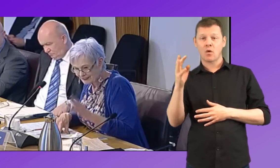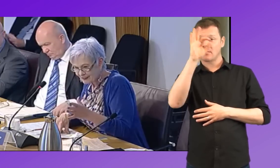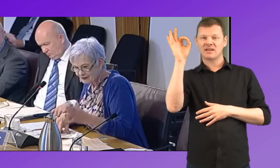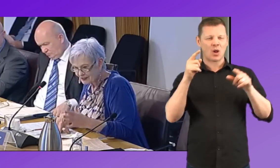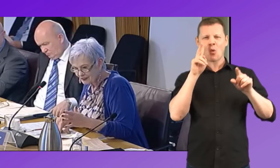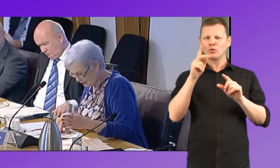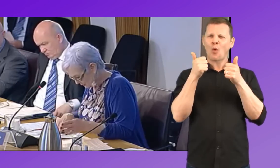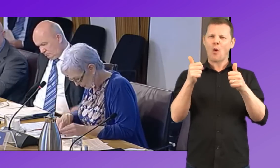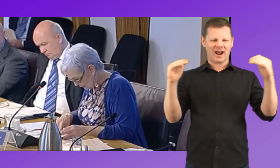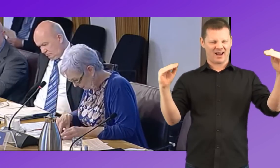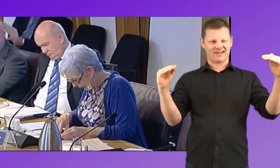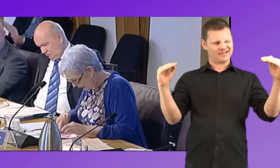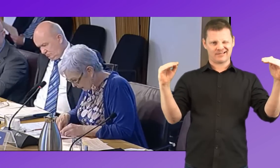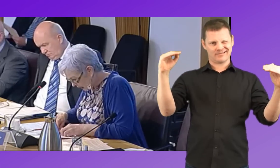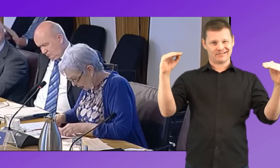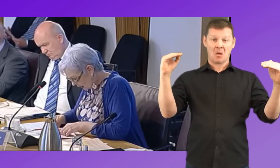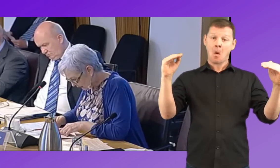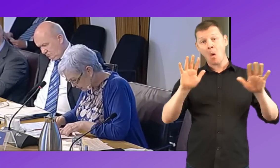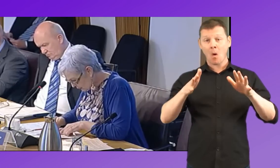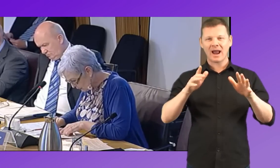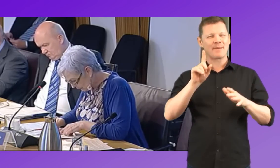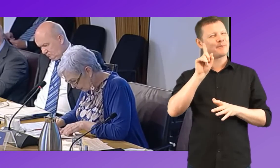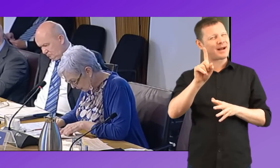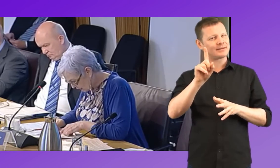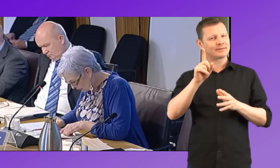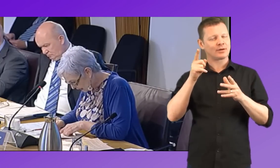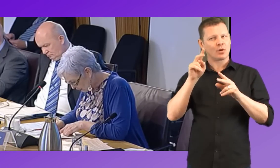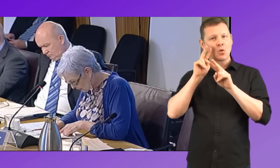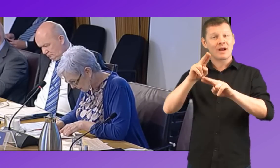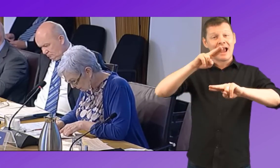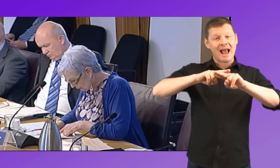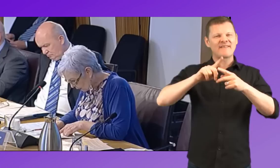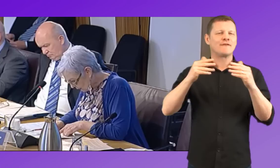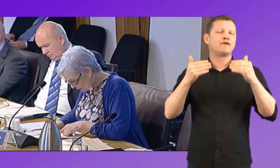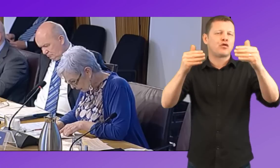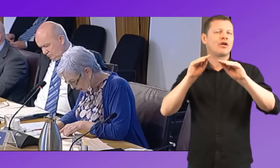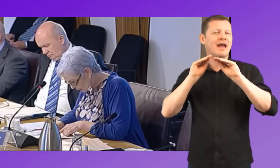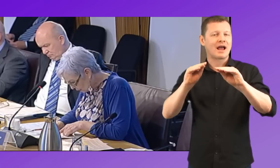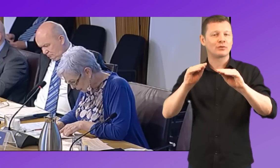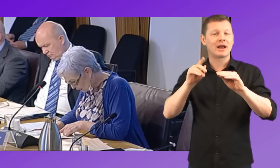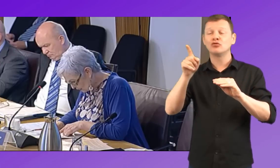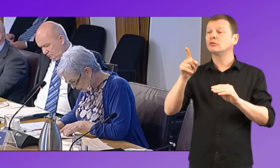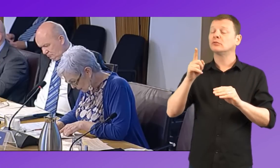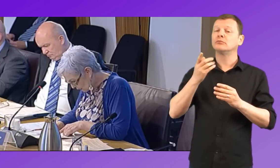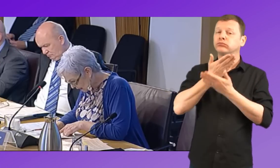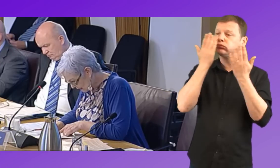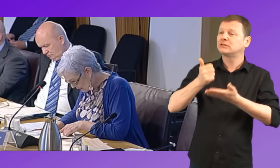doesn't look too bad. If I just go to further education, with no additional support needs,